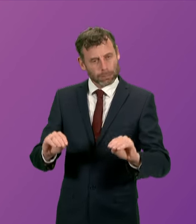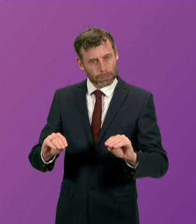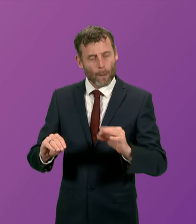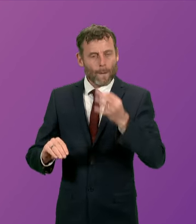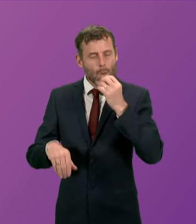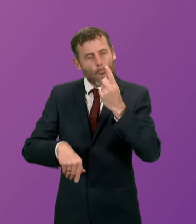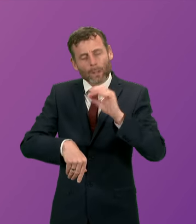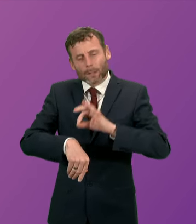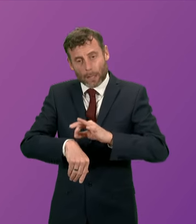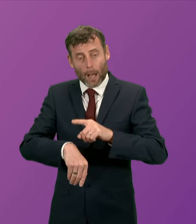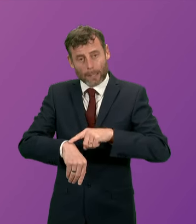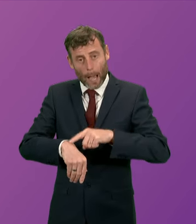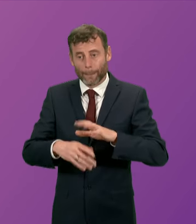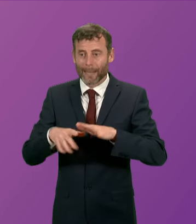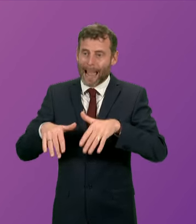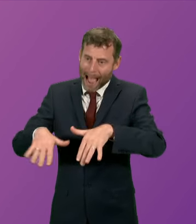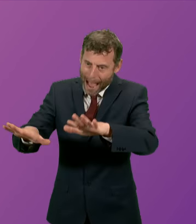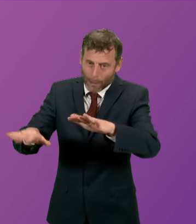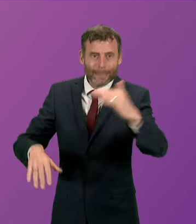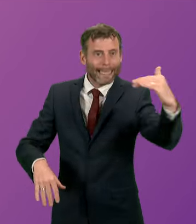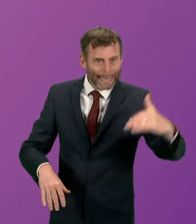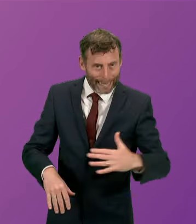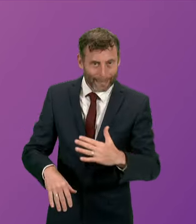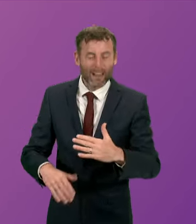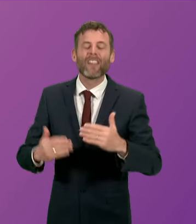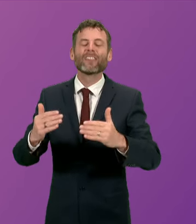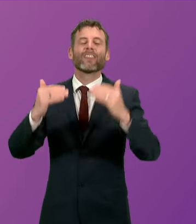the chamber and gallery to do so before that item begins